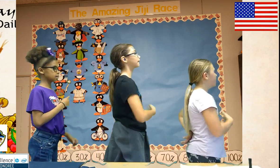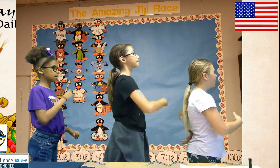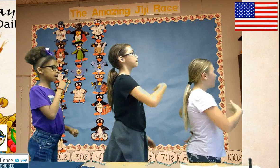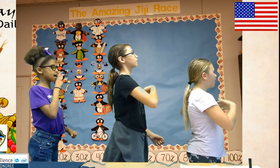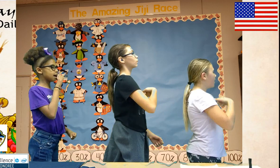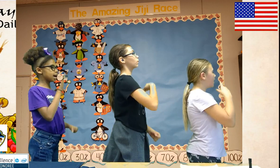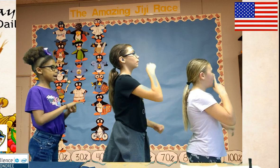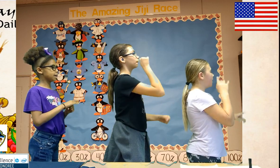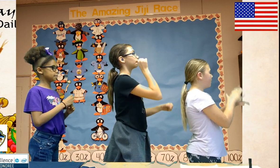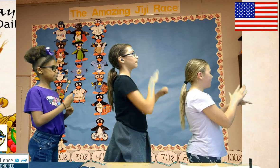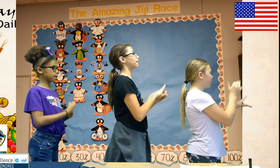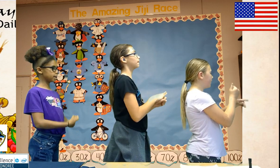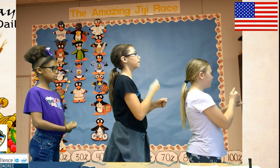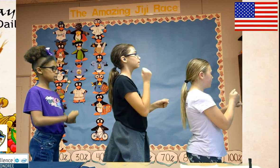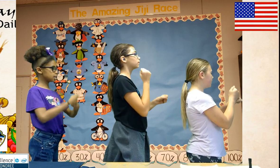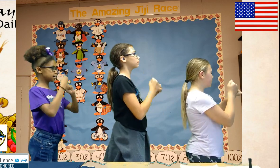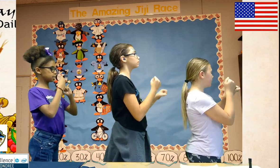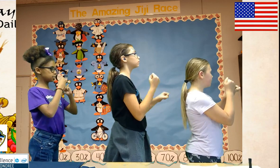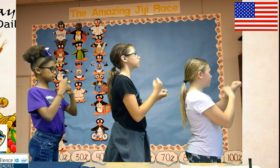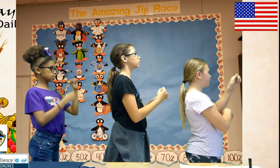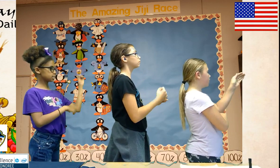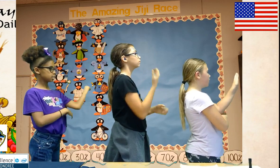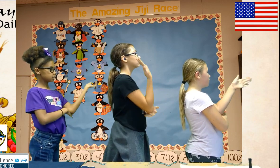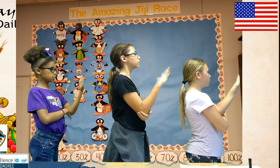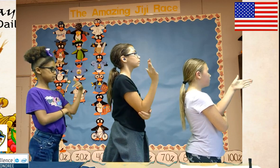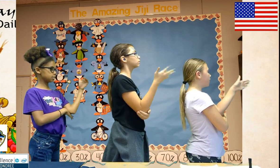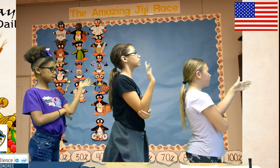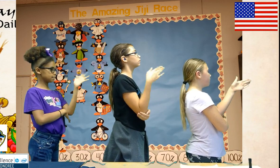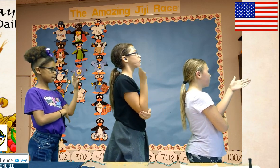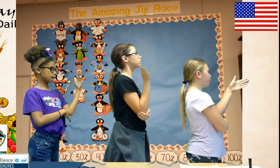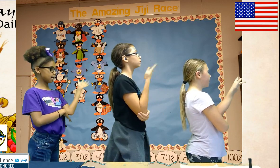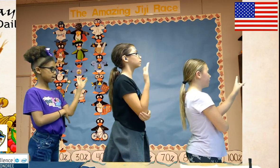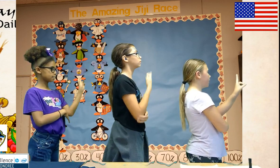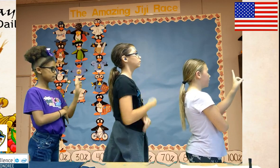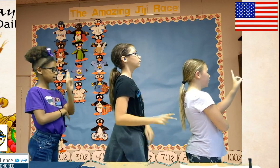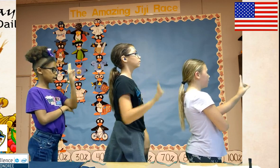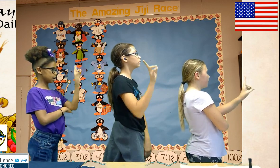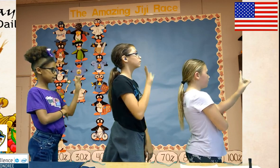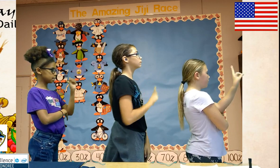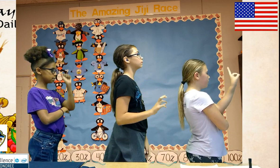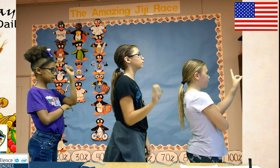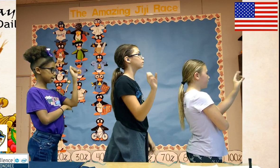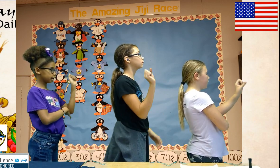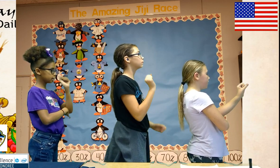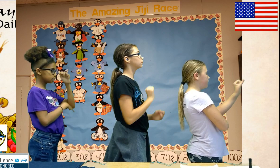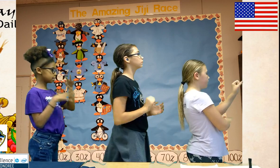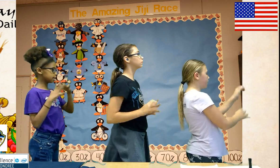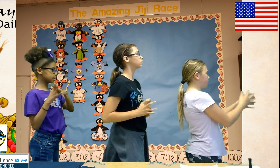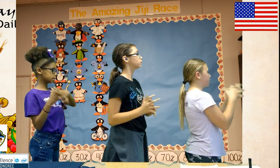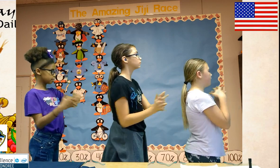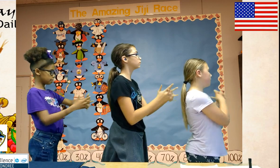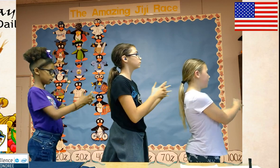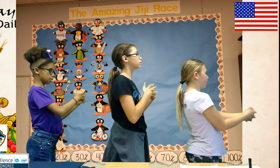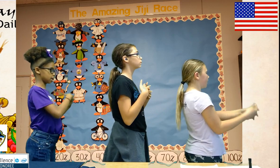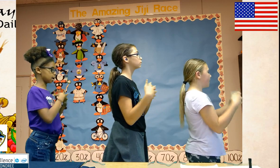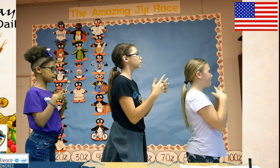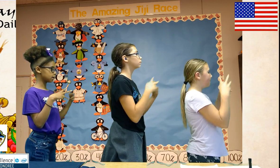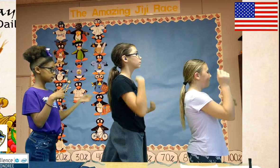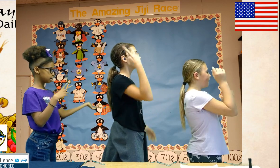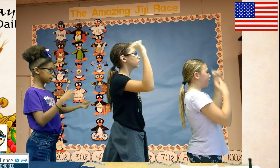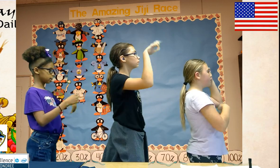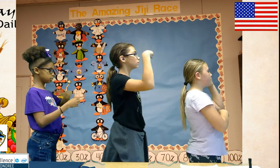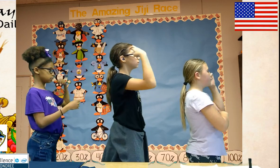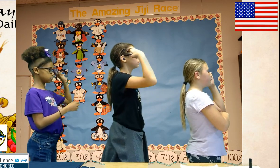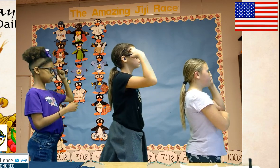I pledge allegiance to the flag of the United States of America